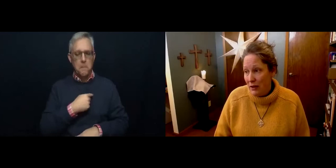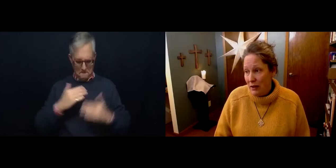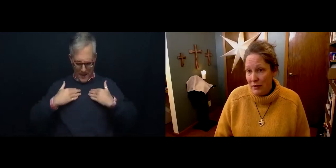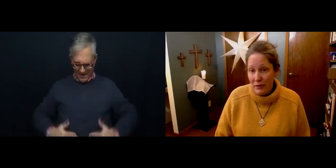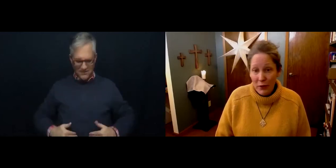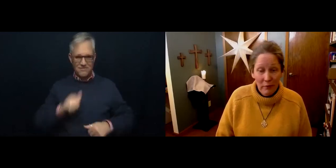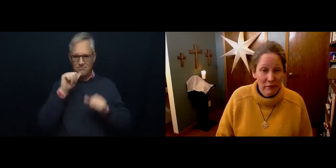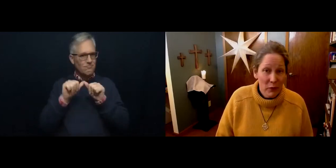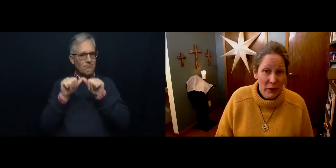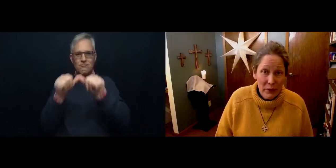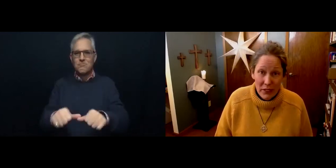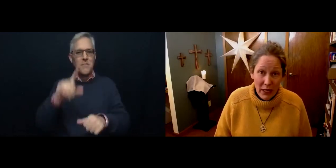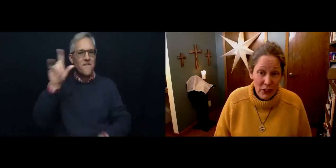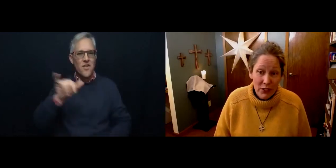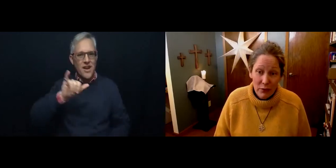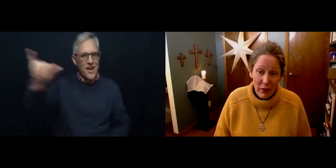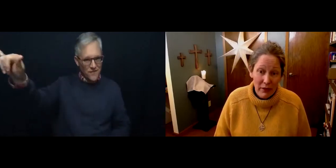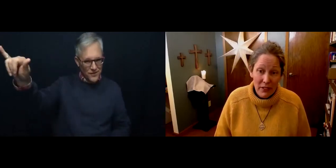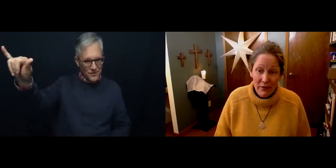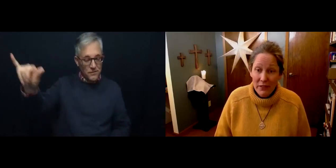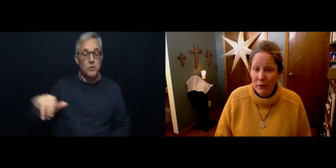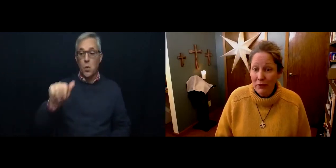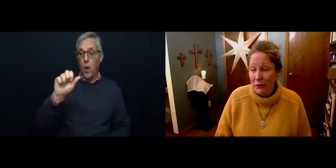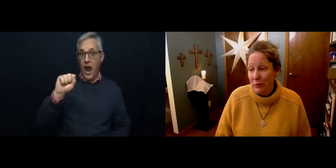So we use those ashes to remind ourselves that we're vulnerable.